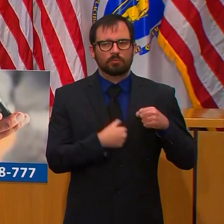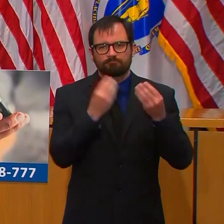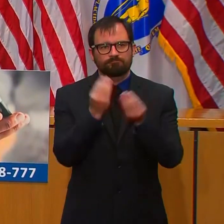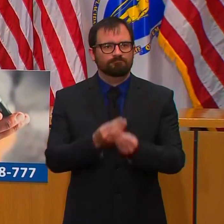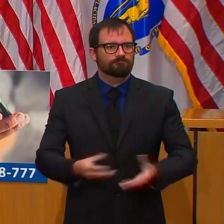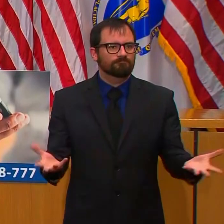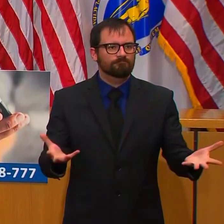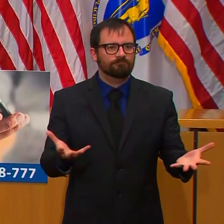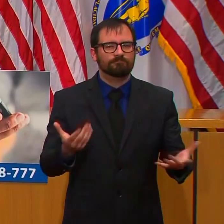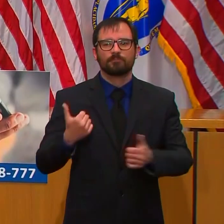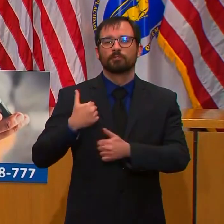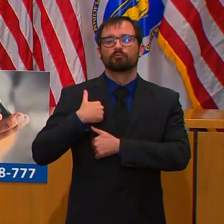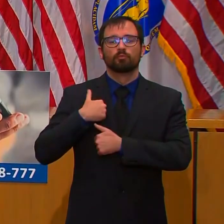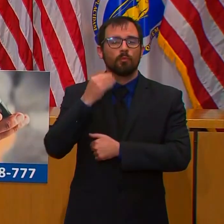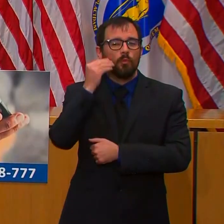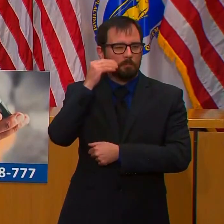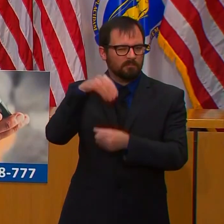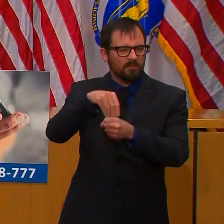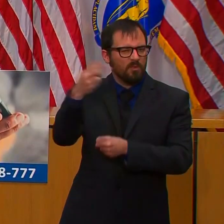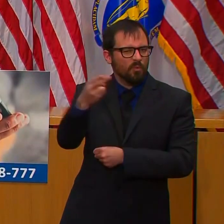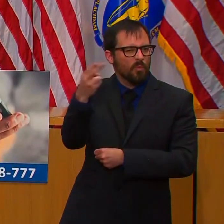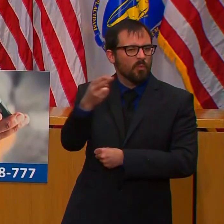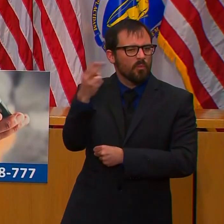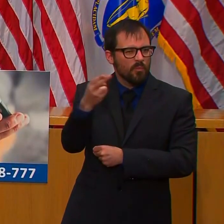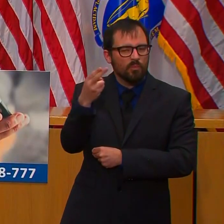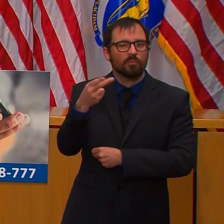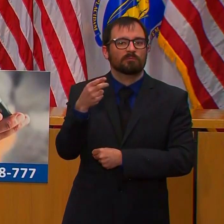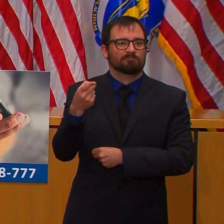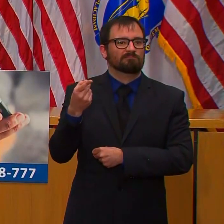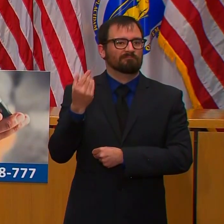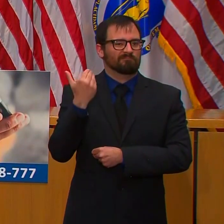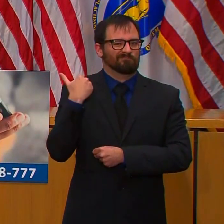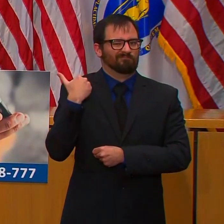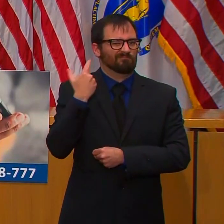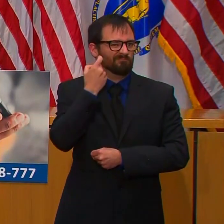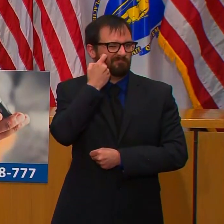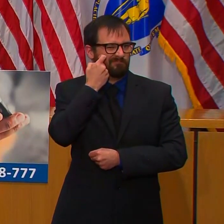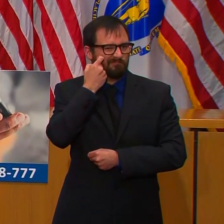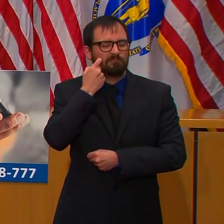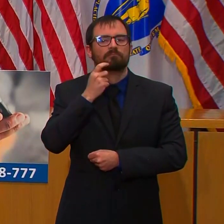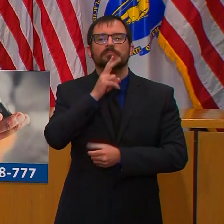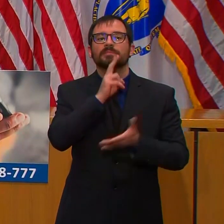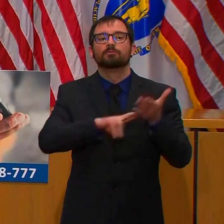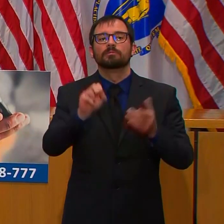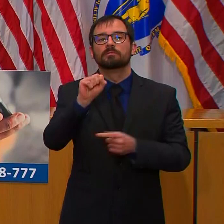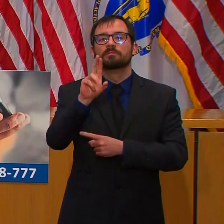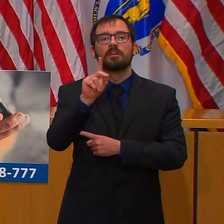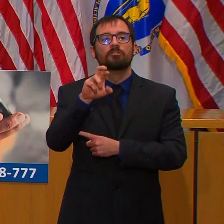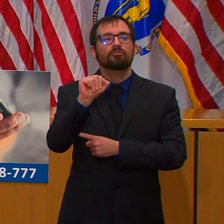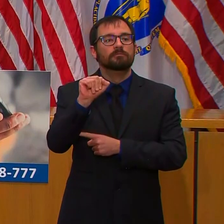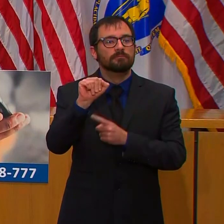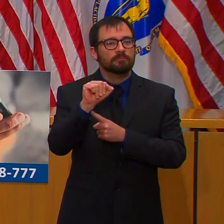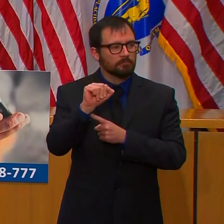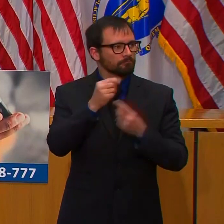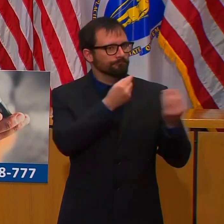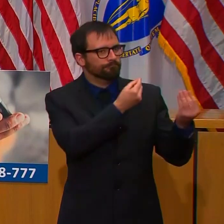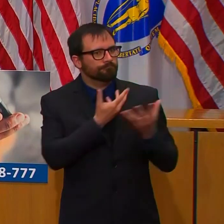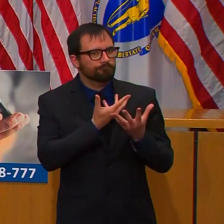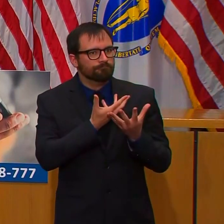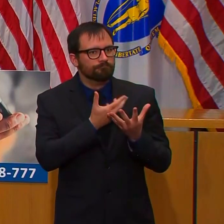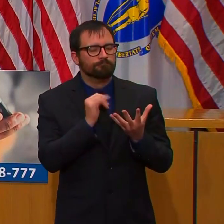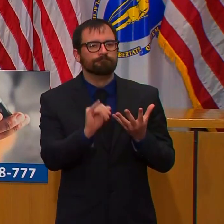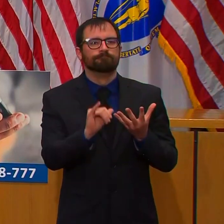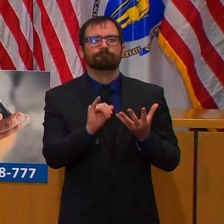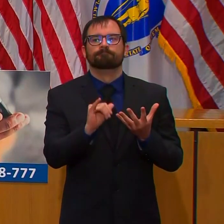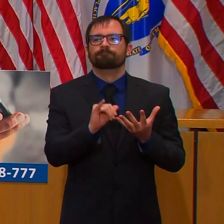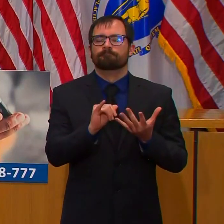Sunday night, Lieutenant Governor, Secretary Sutters, and I first learned of the tragic situation that